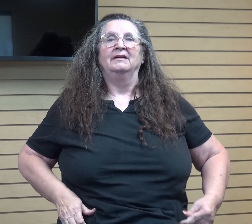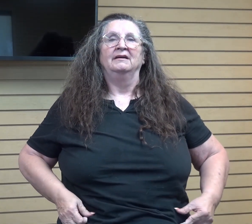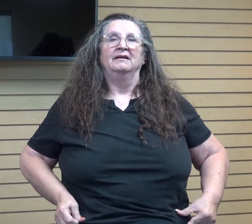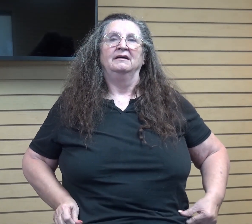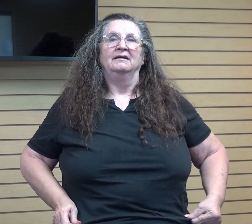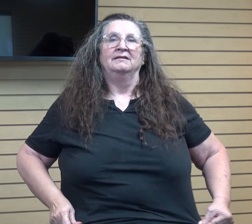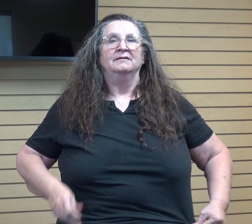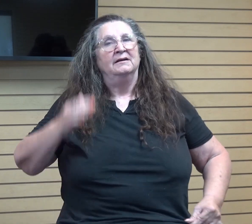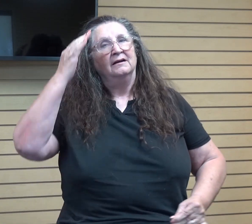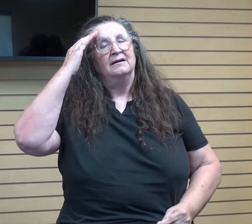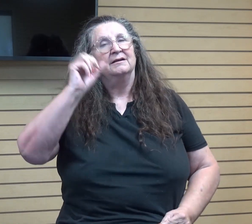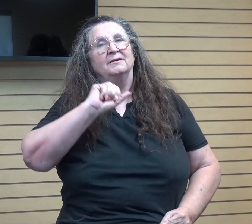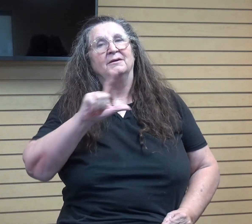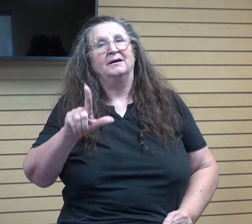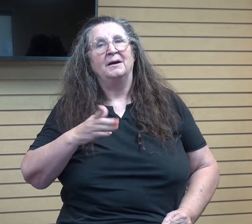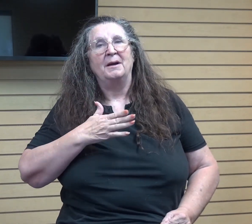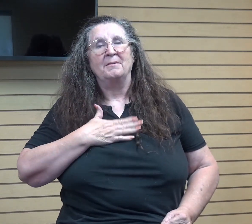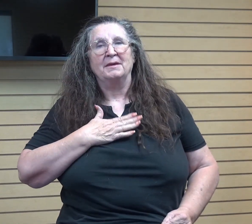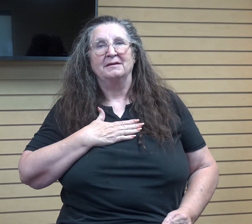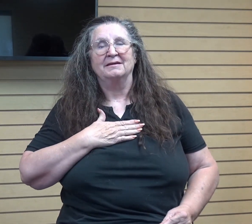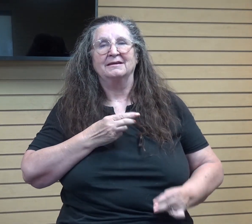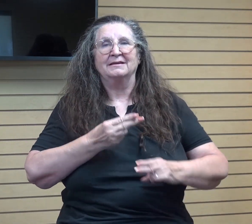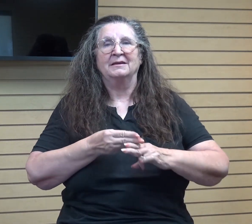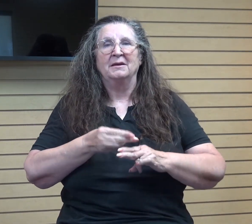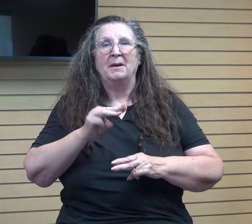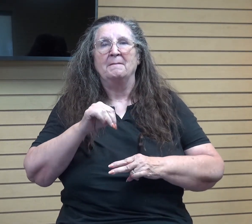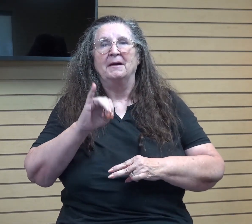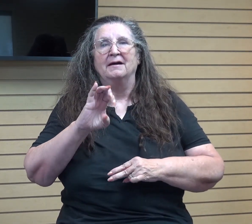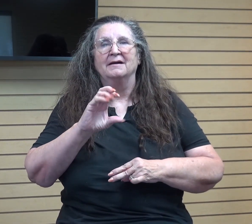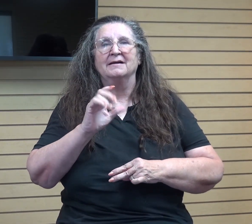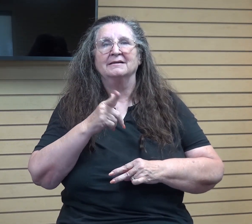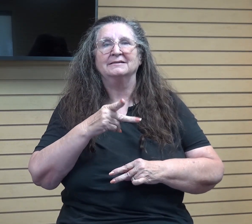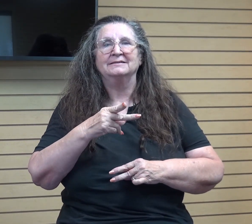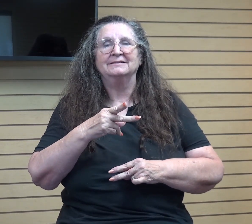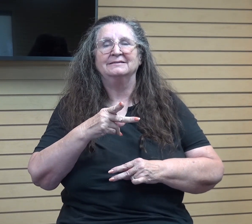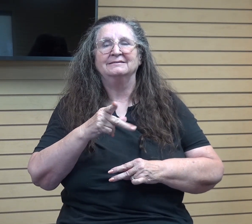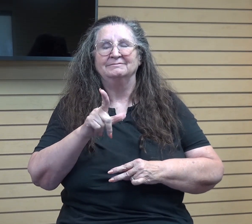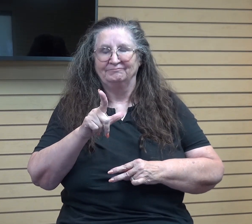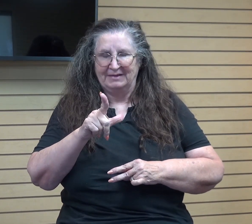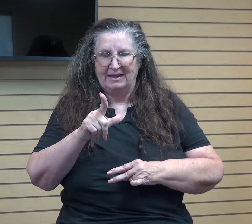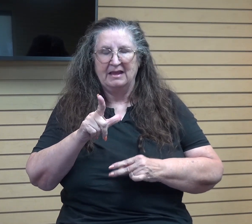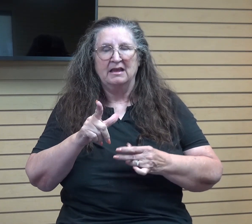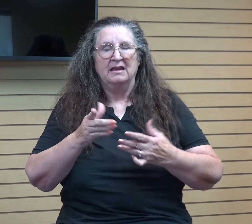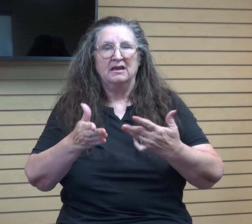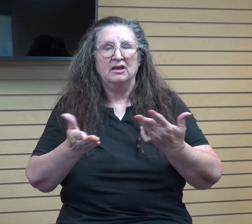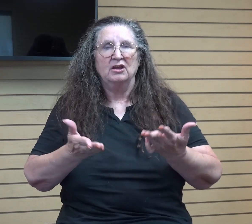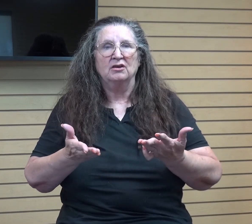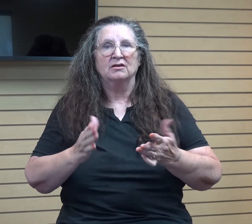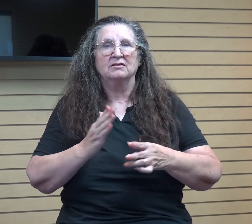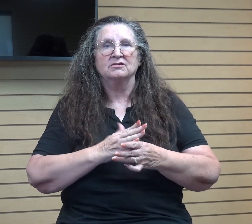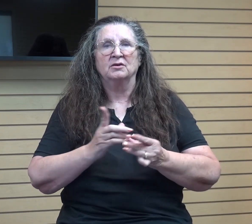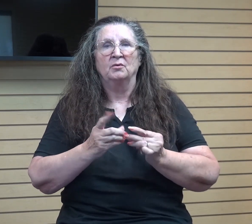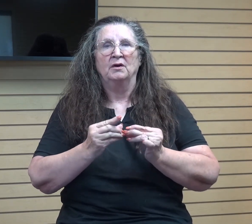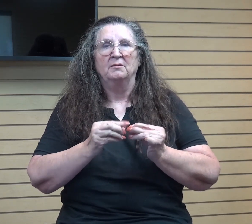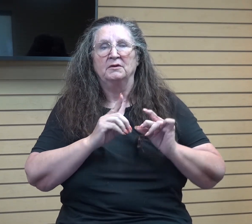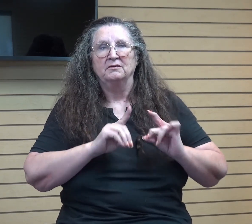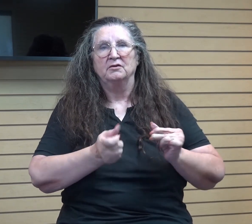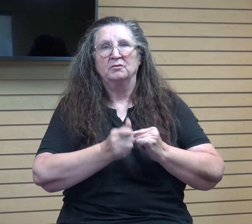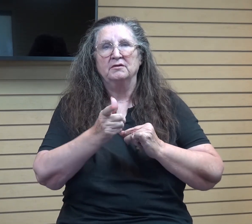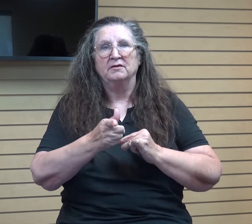Hello everyone, it's me, Michael, here to share another daily devotional with you. Today I'm going to be doing something a little different. I'm going to be talking about